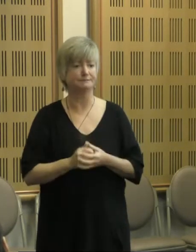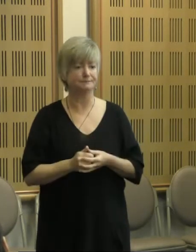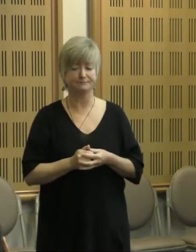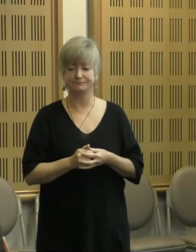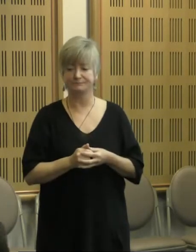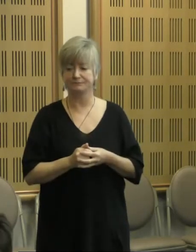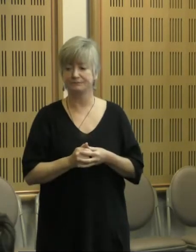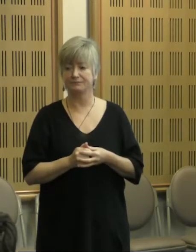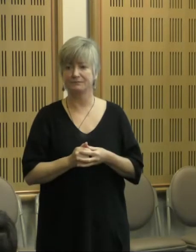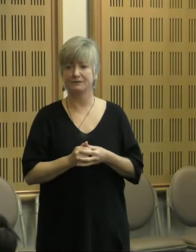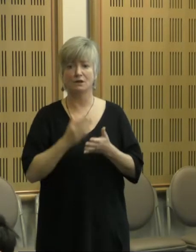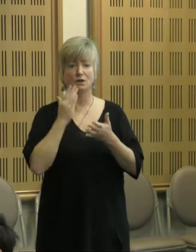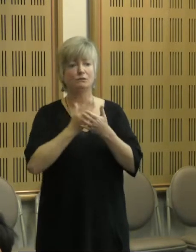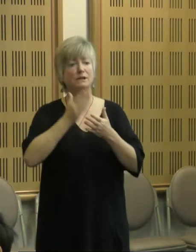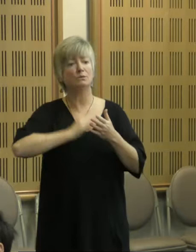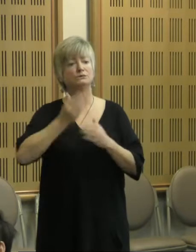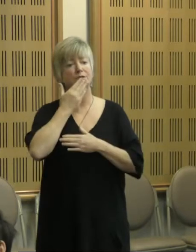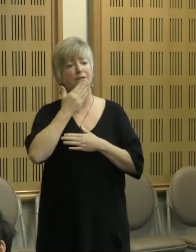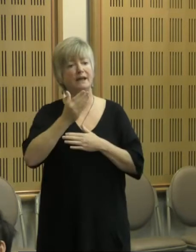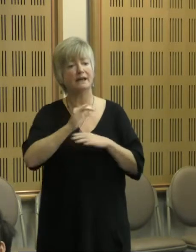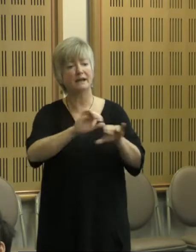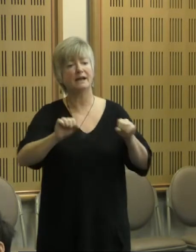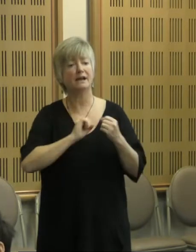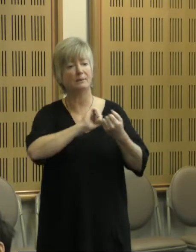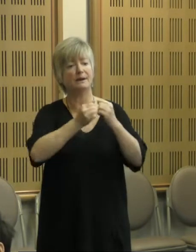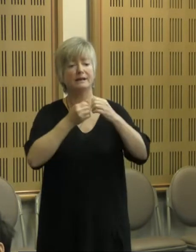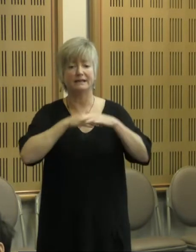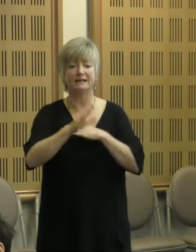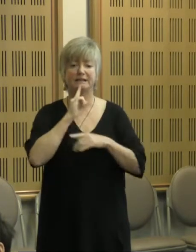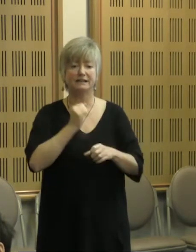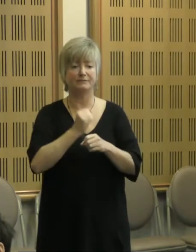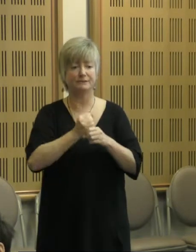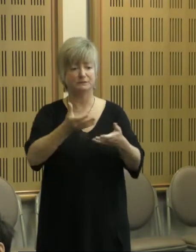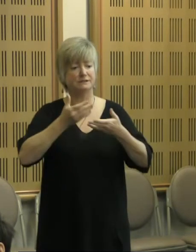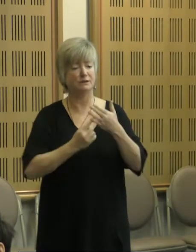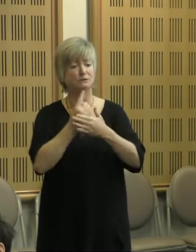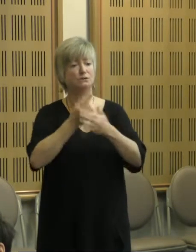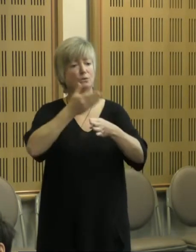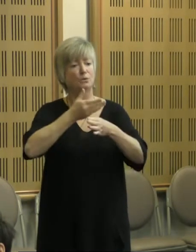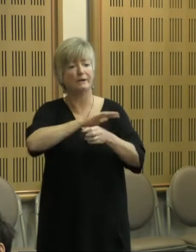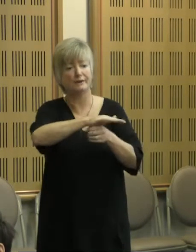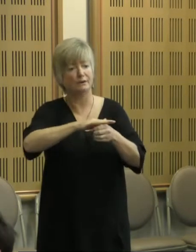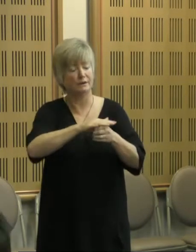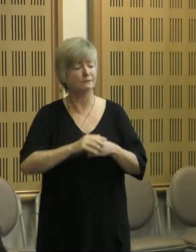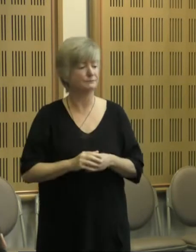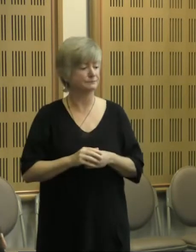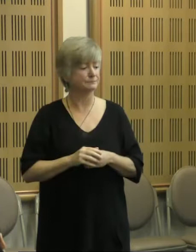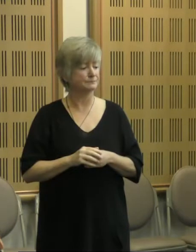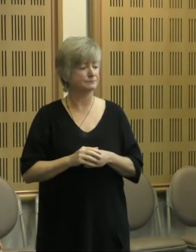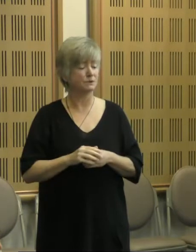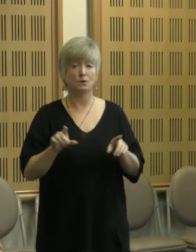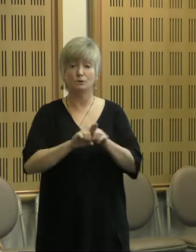our partners in government for this opportunity to work in this area. And I'm also really